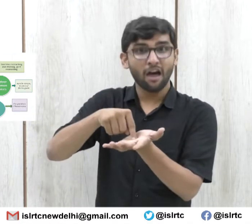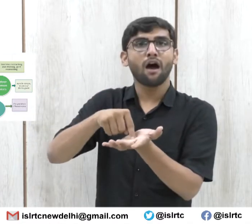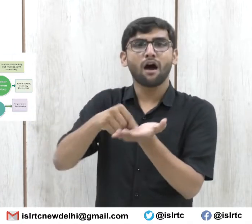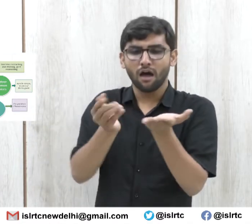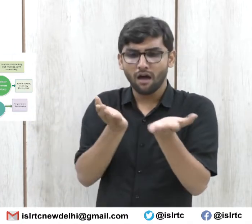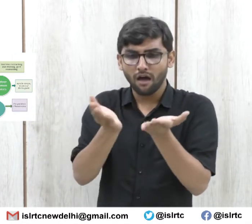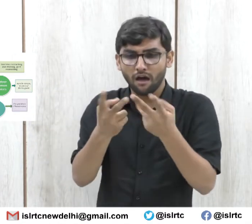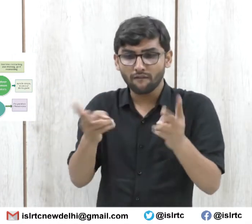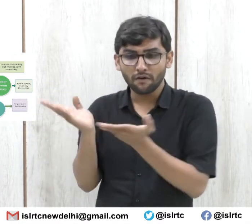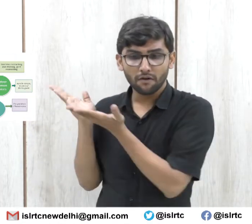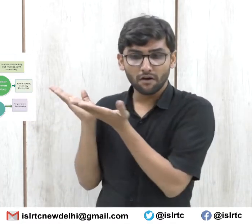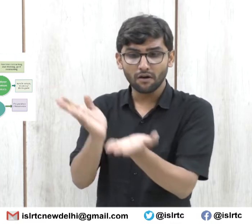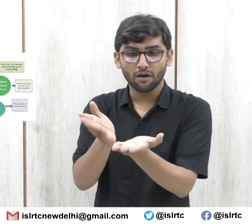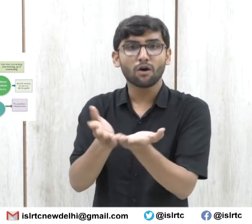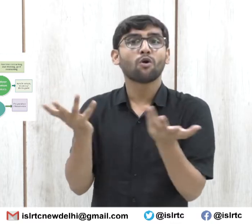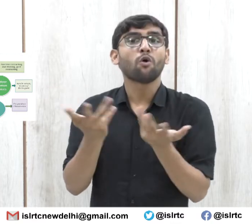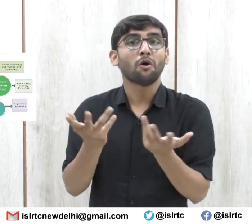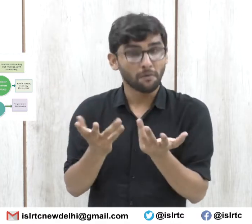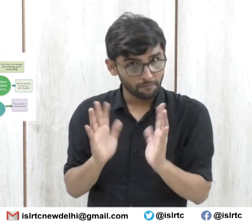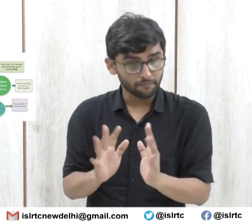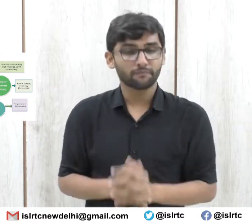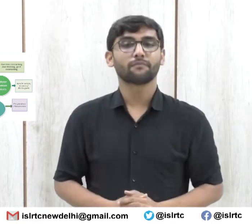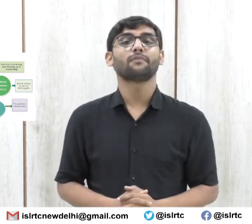Services under EICs.